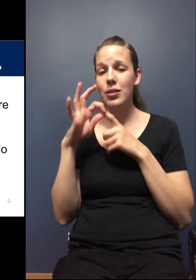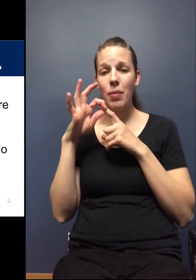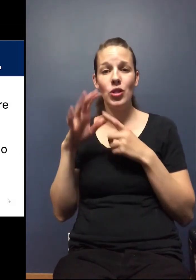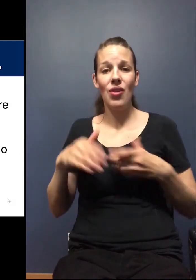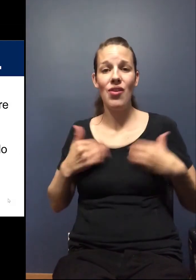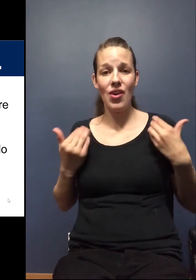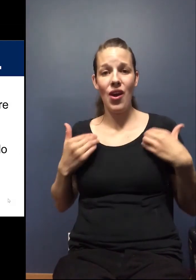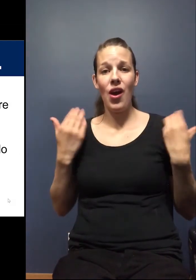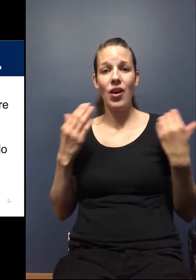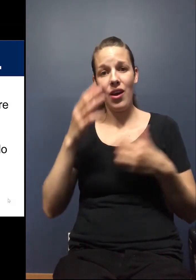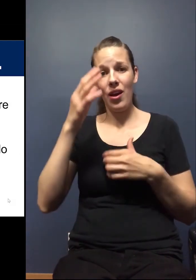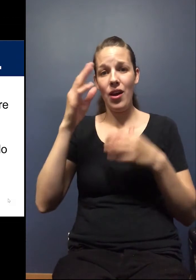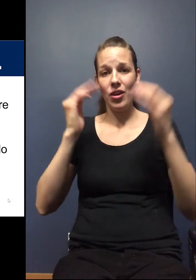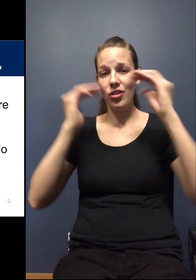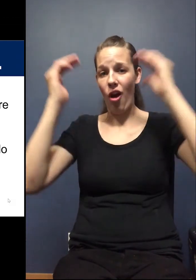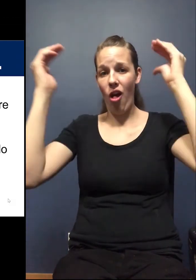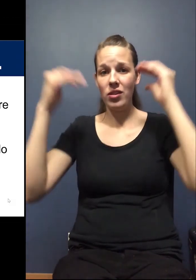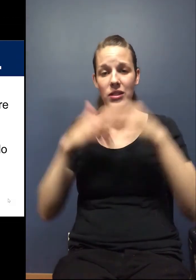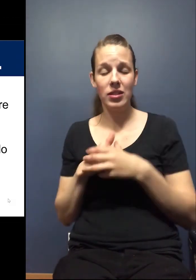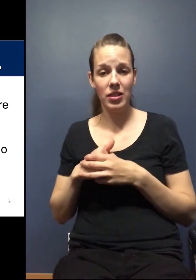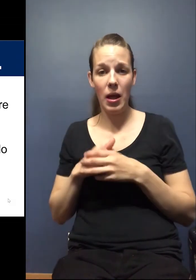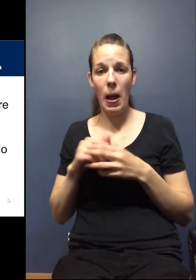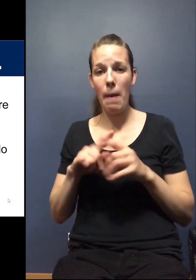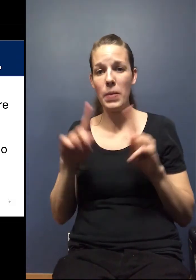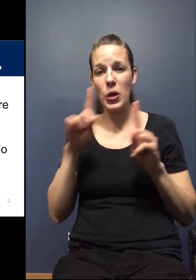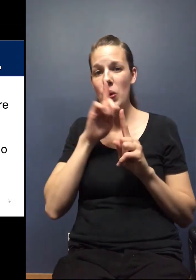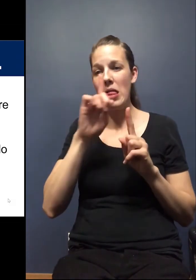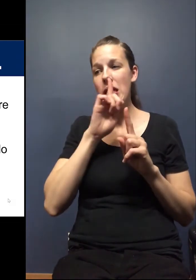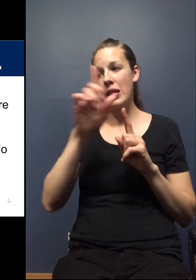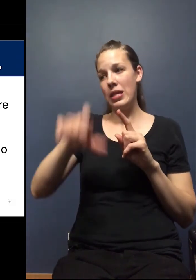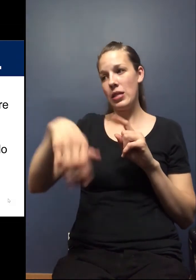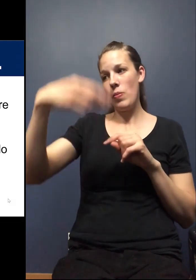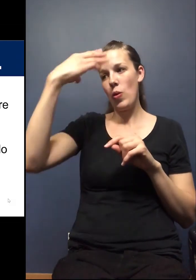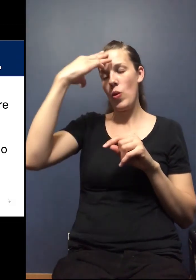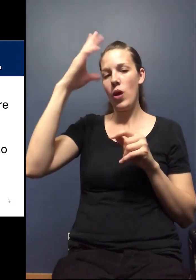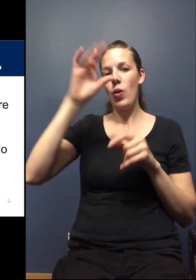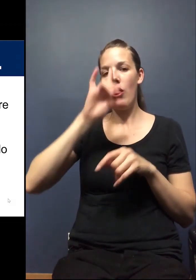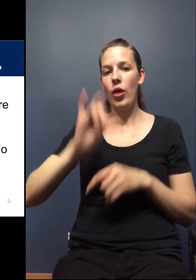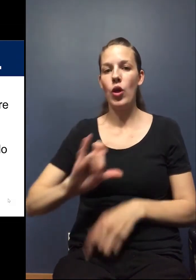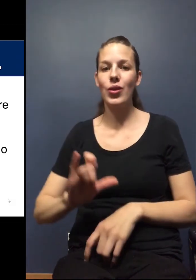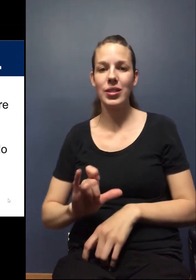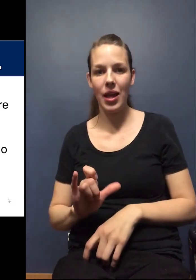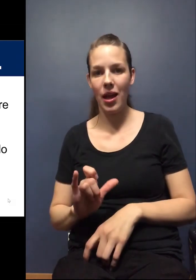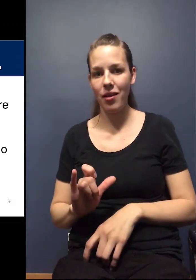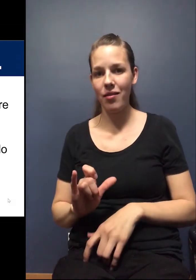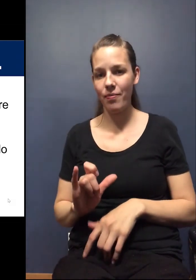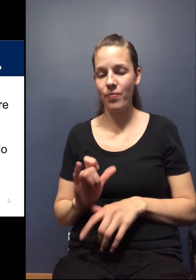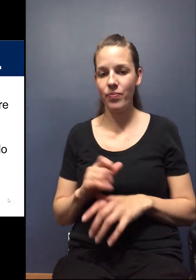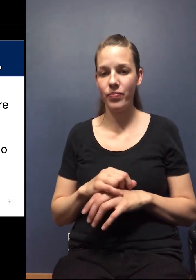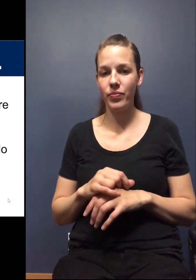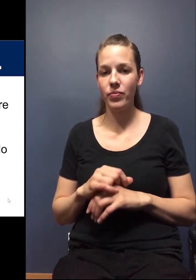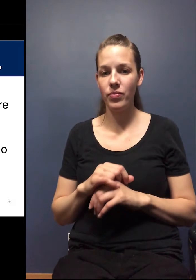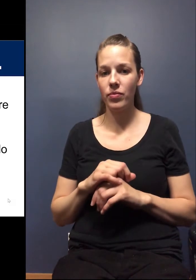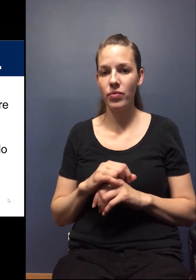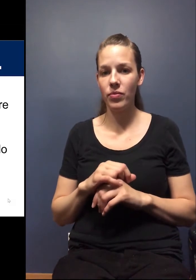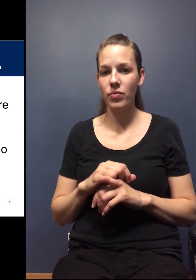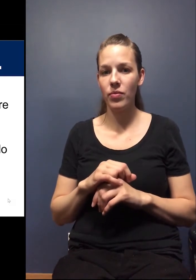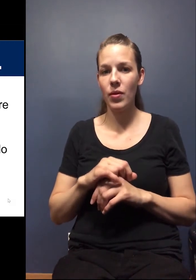our young adults out there. But, um, we really need to be conscious on what that really looks like and what that could, what, um,